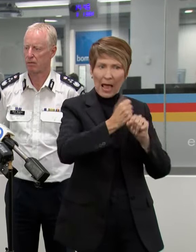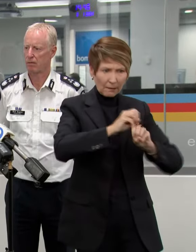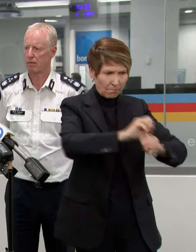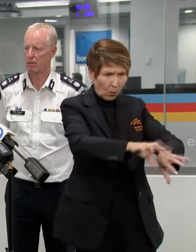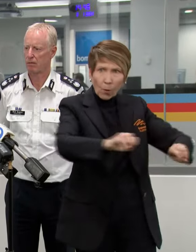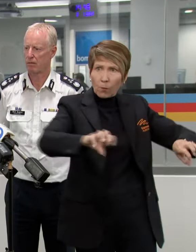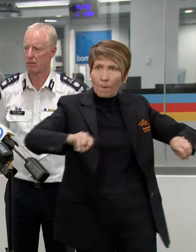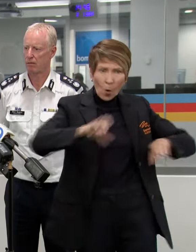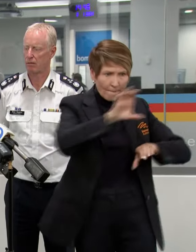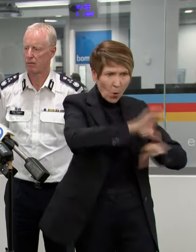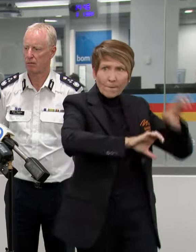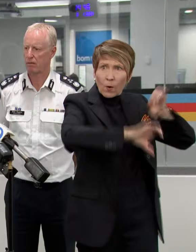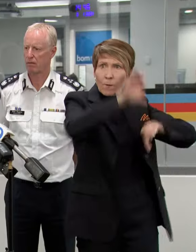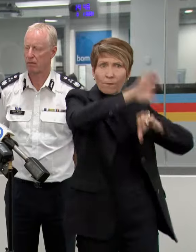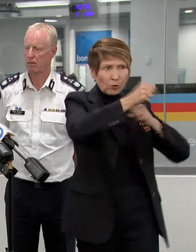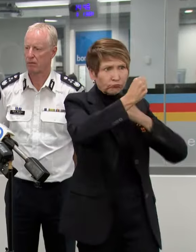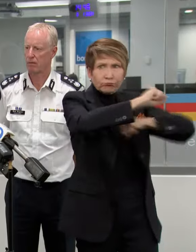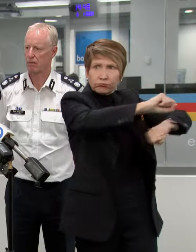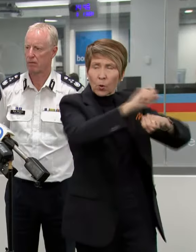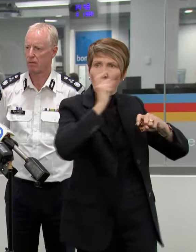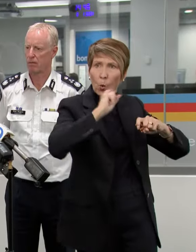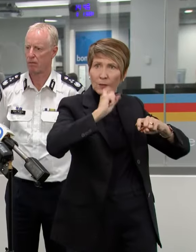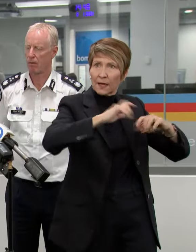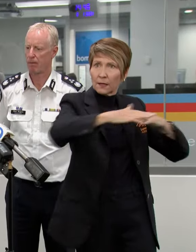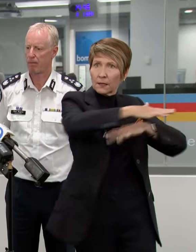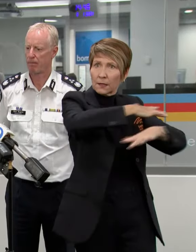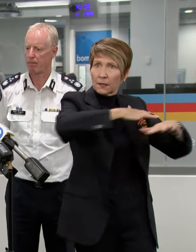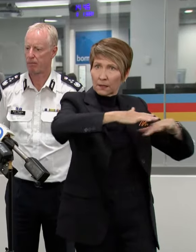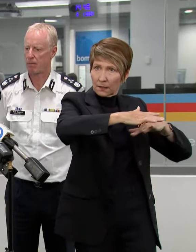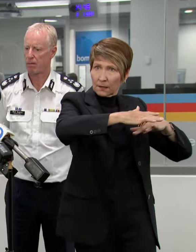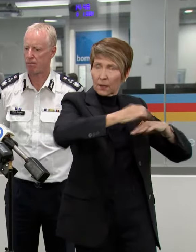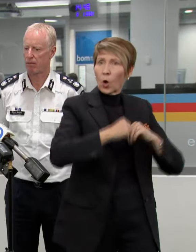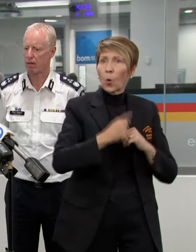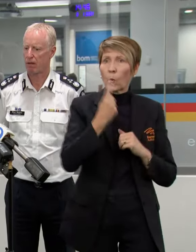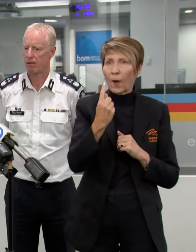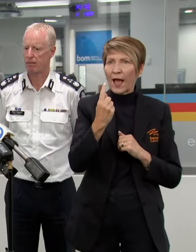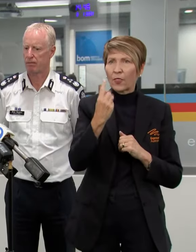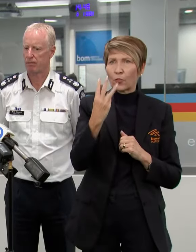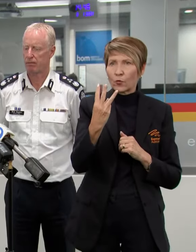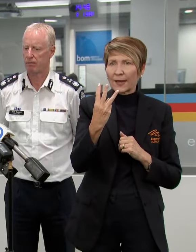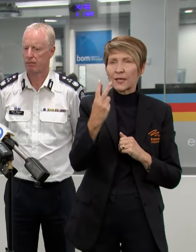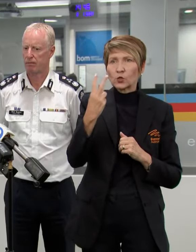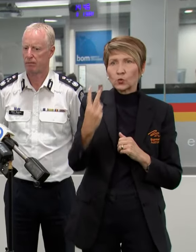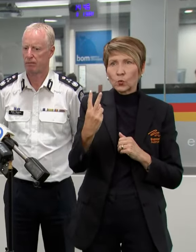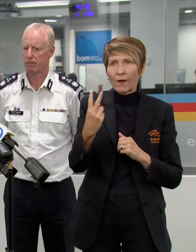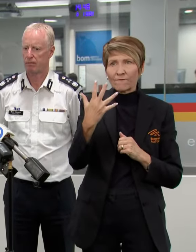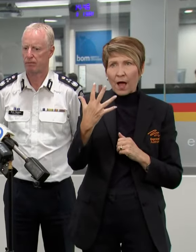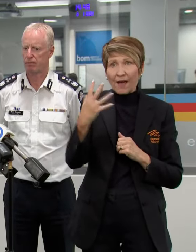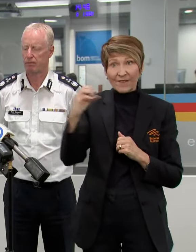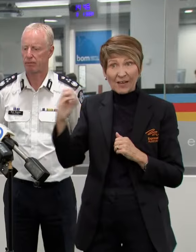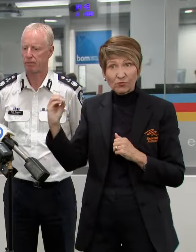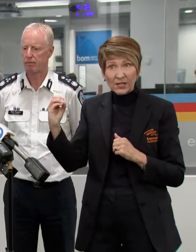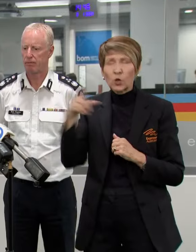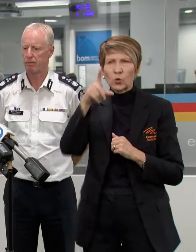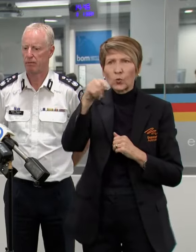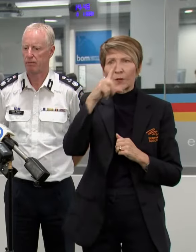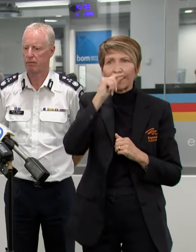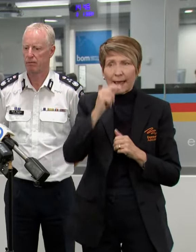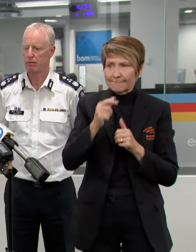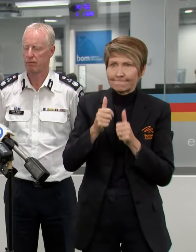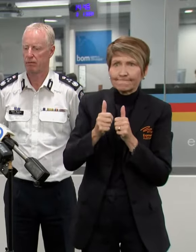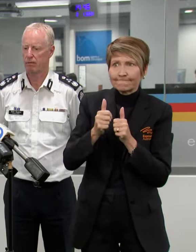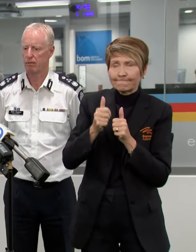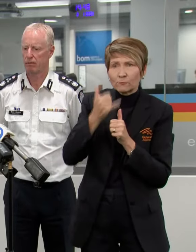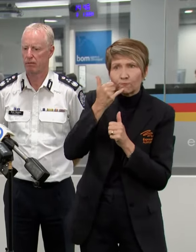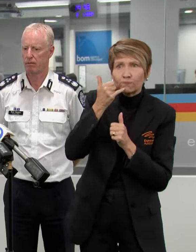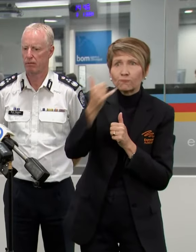assistance, you can contact the SES on 132 500. But again, if it is a life-threatening emergency, you can contact